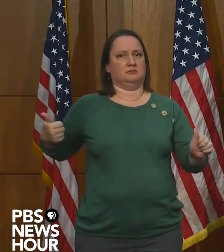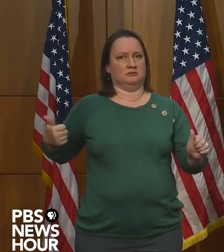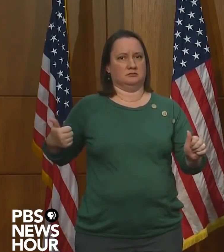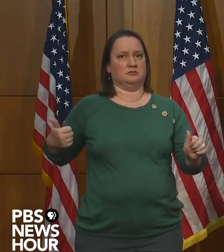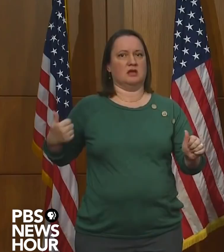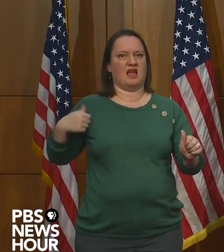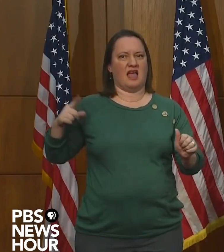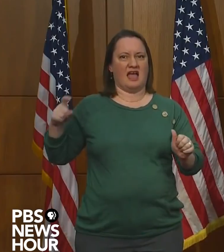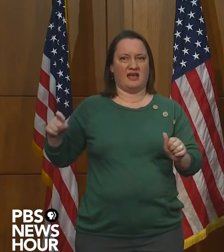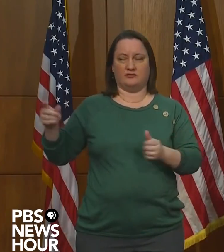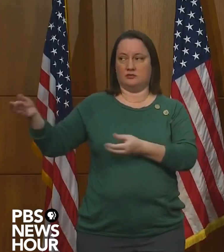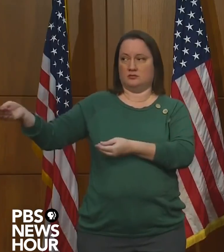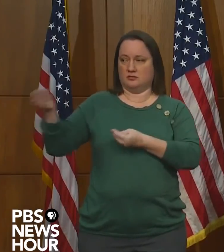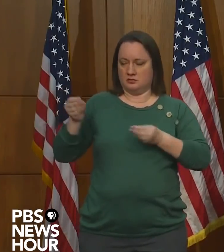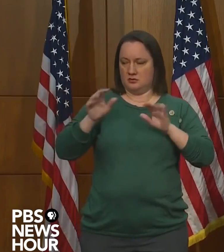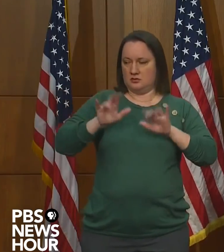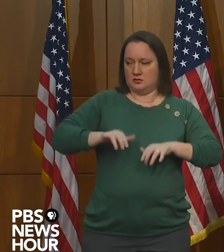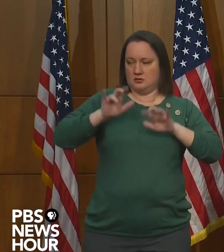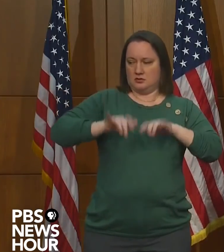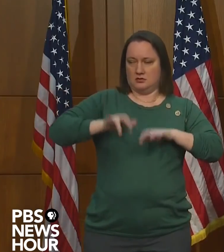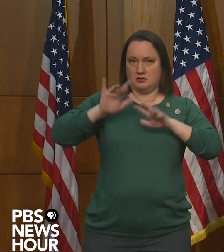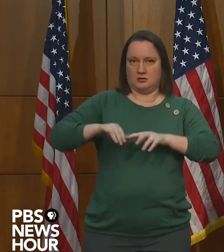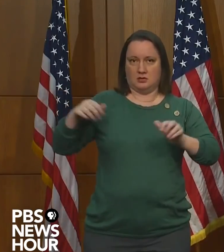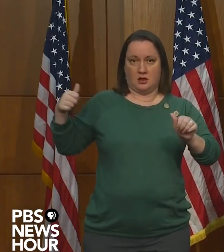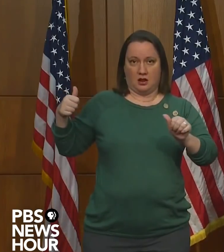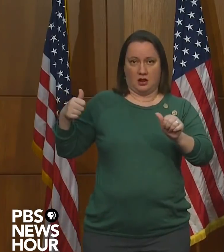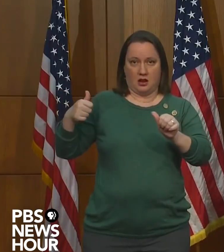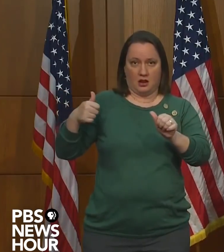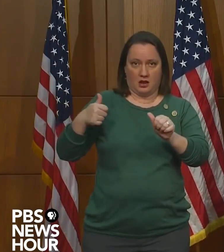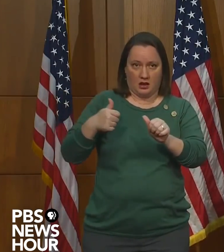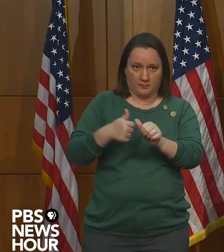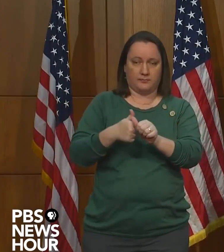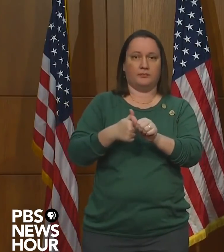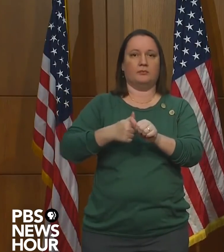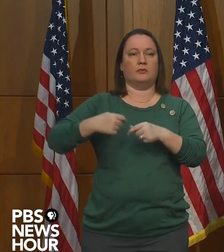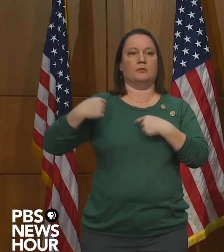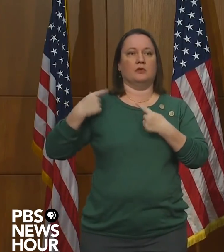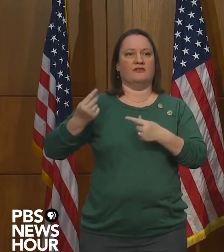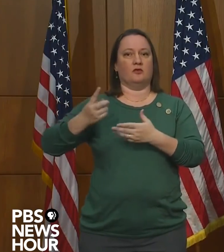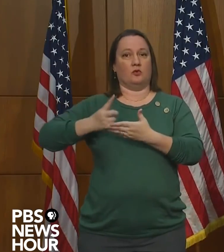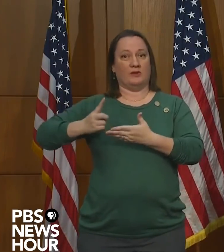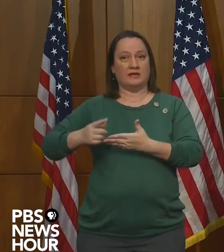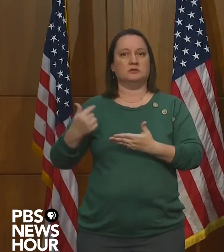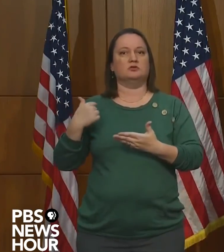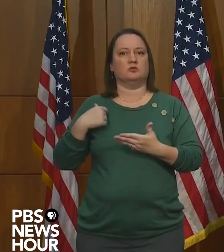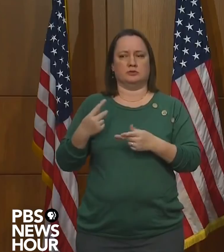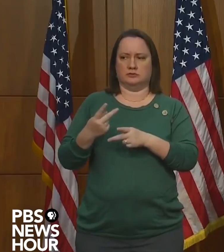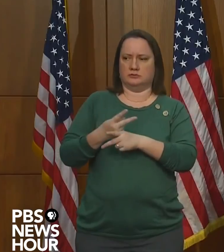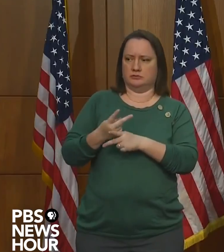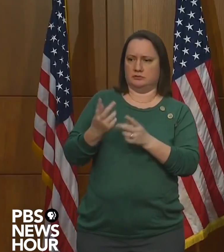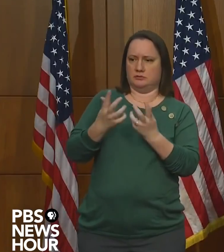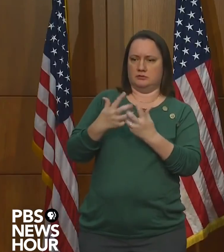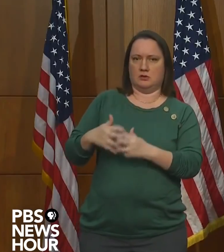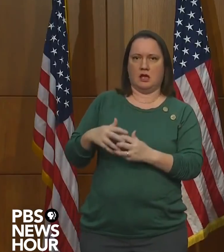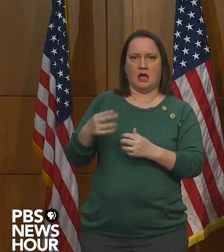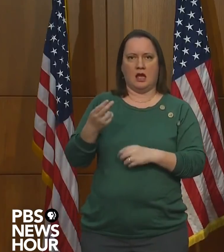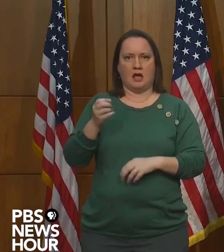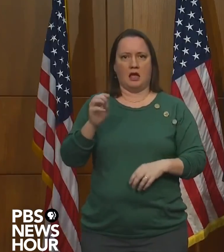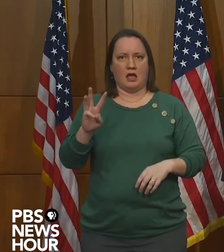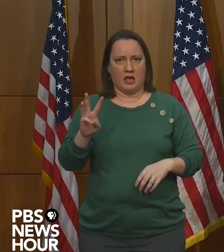lab reports from that lab. We have, over the last couple of weeks, arranged for them to